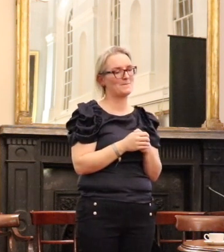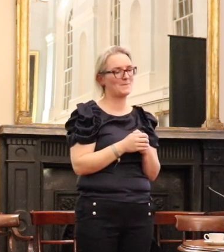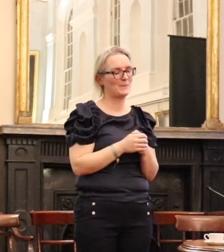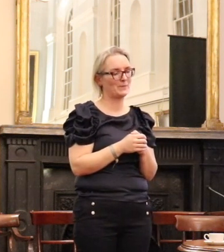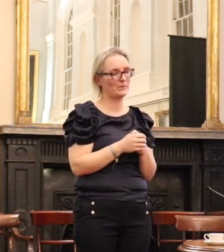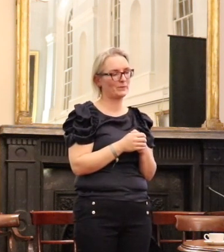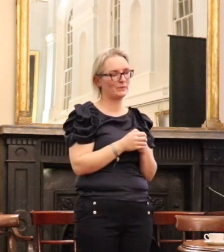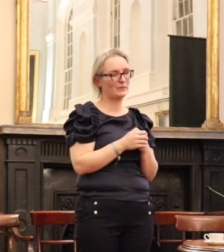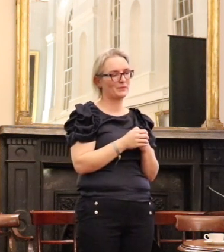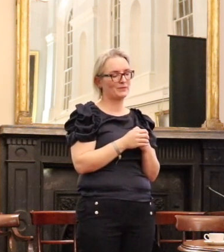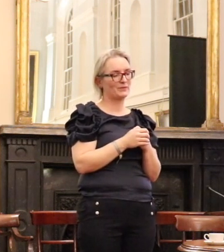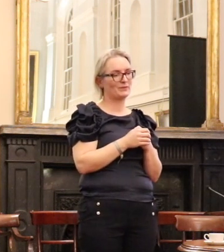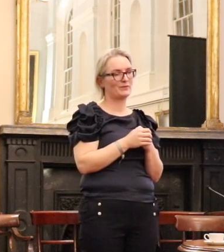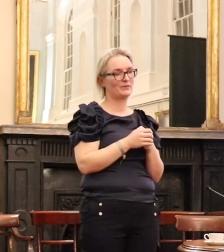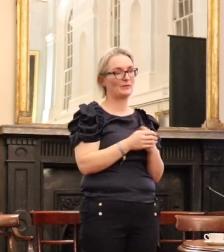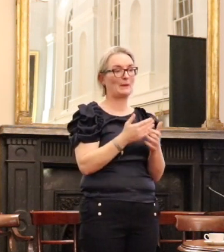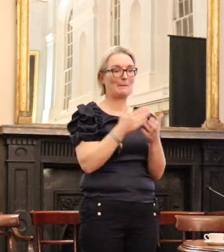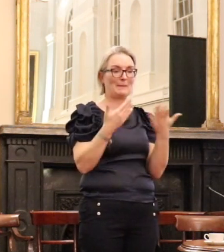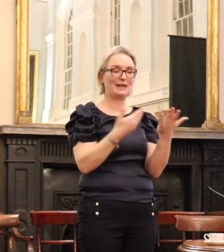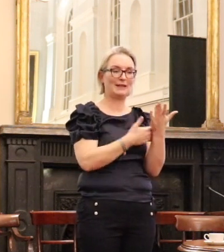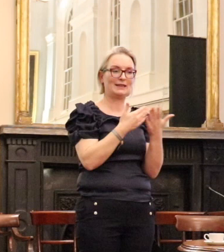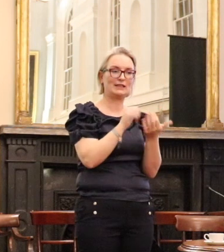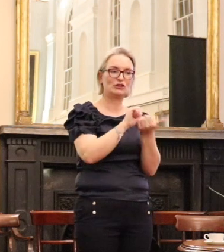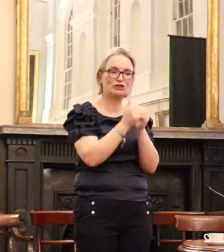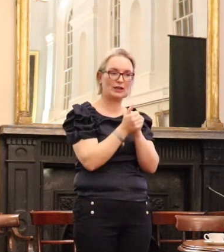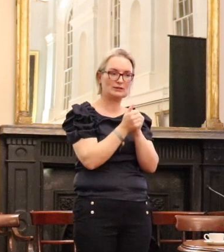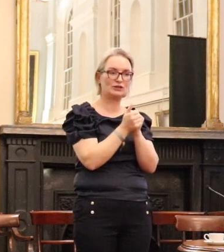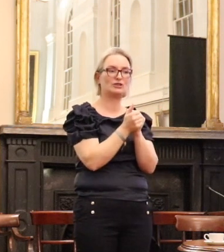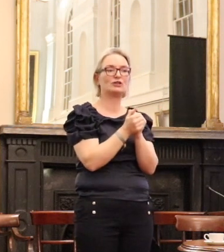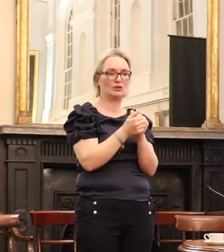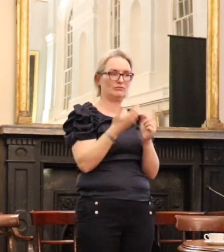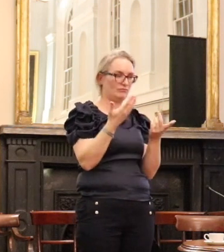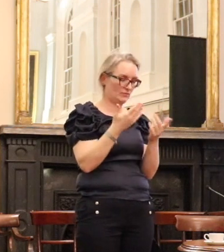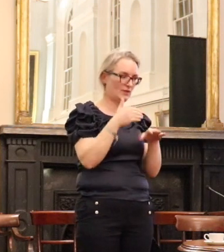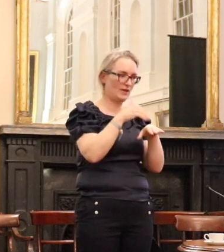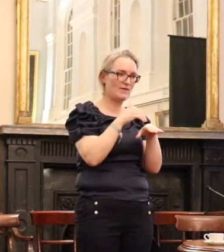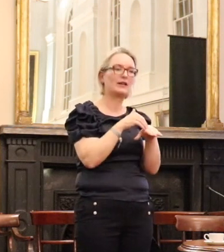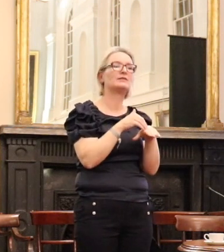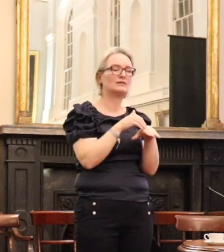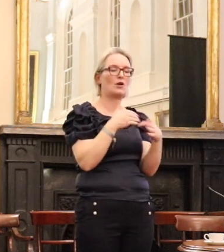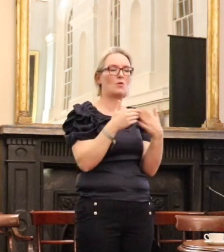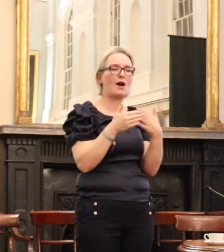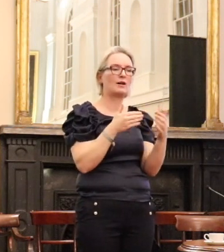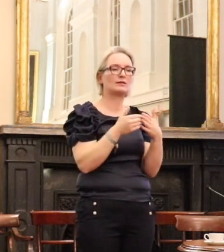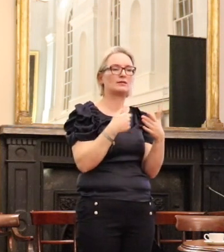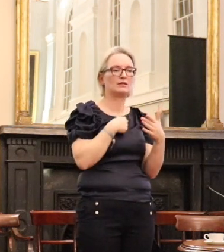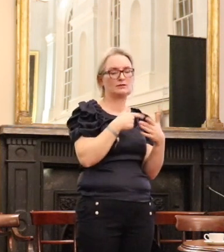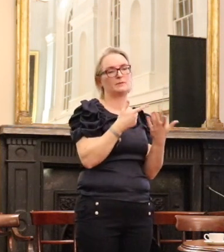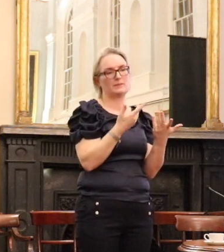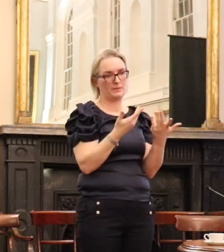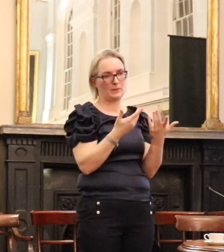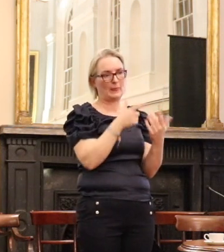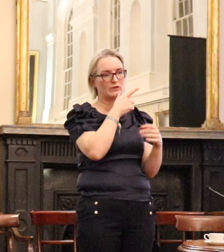the ultimate legal change that one can affect if you are involved in attempted legal change in this country is to the fundamental